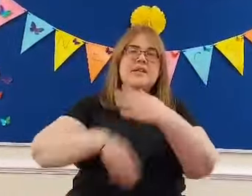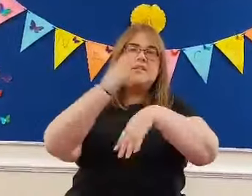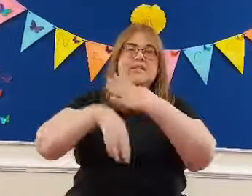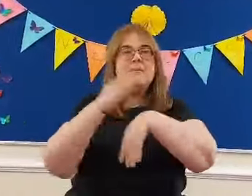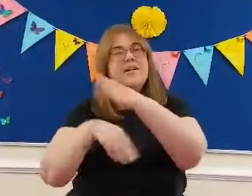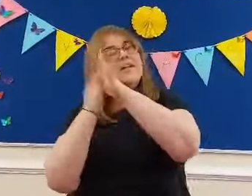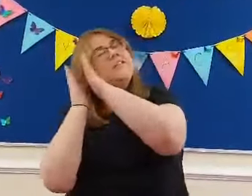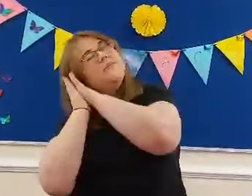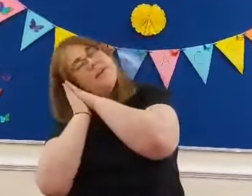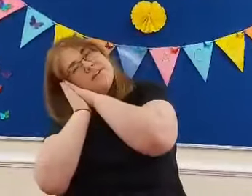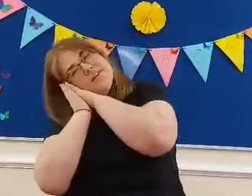and he's stumbling into the bed